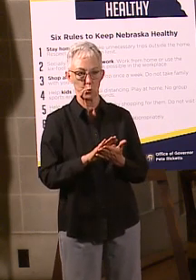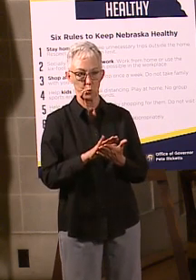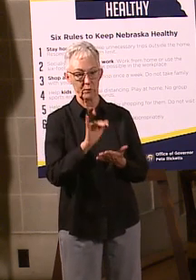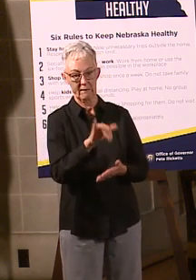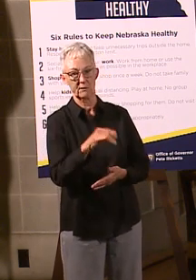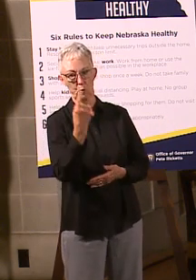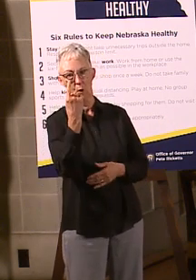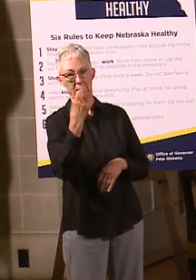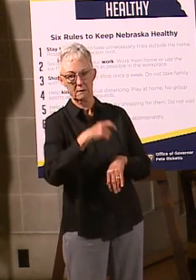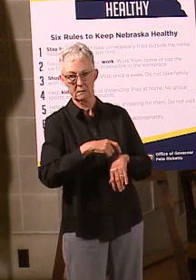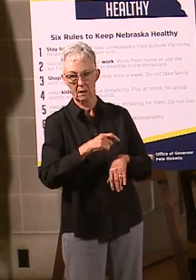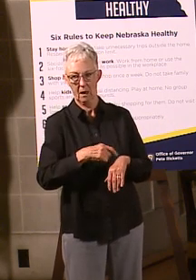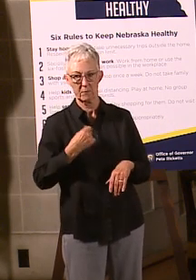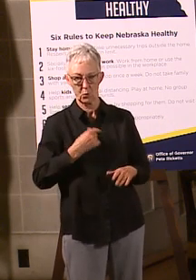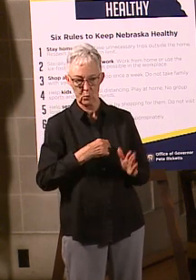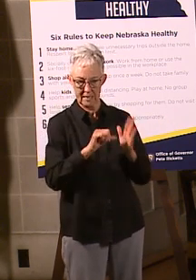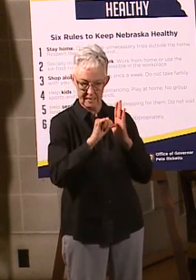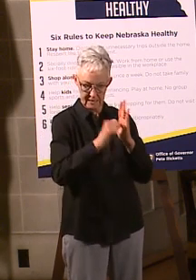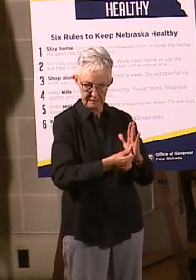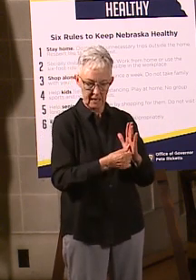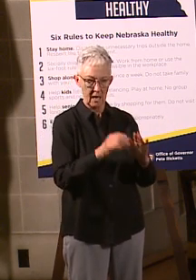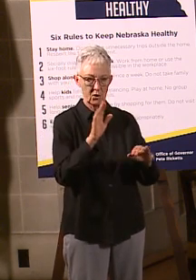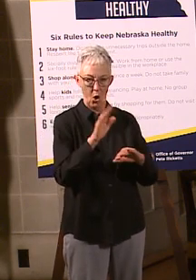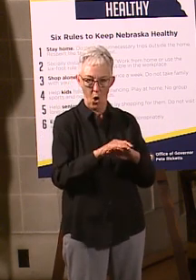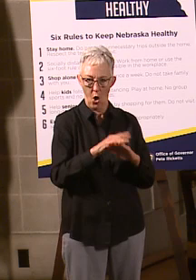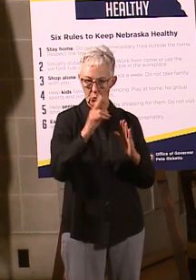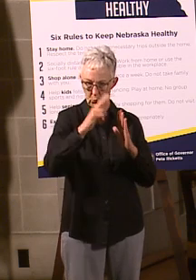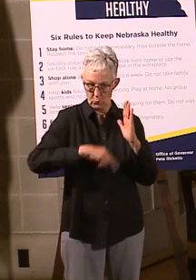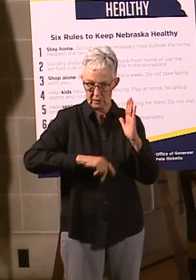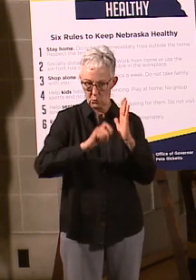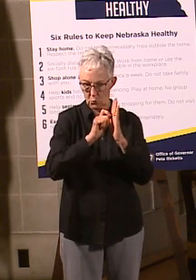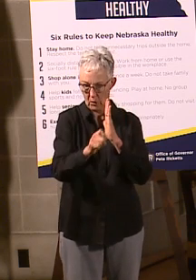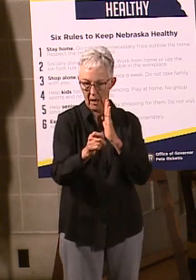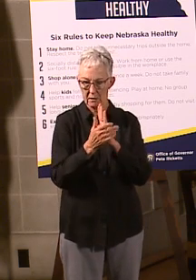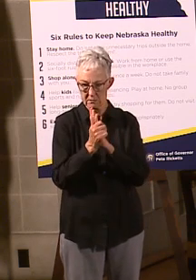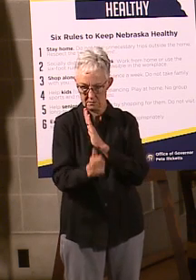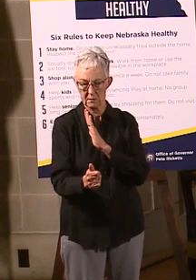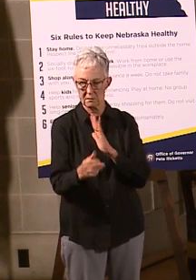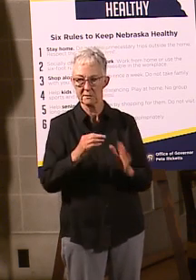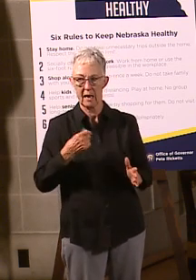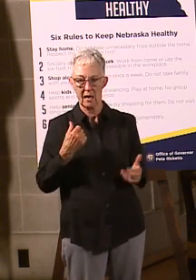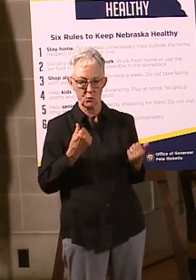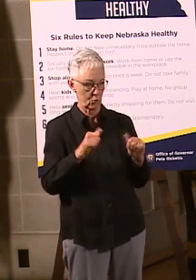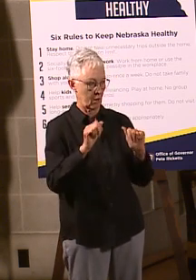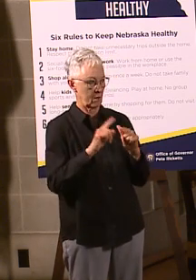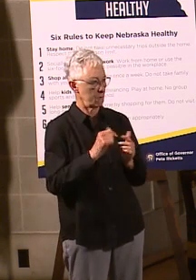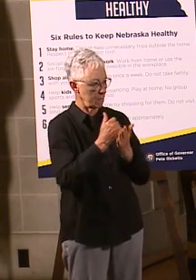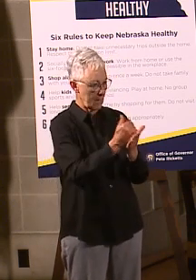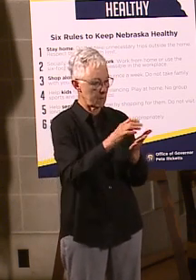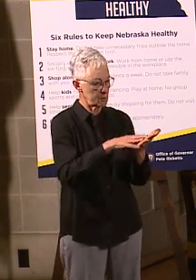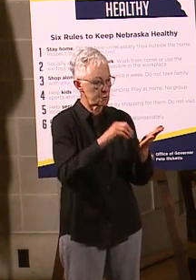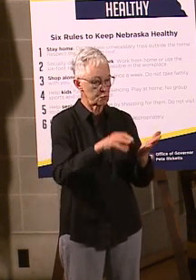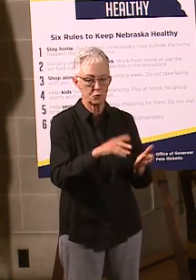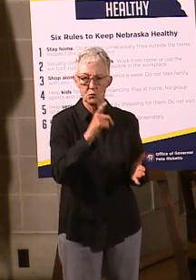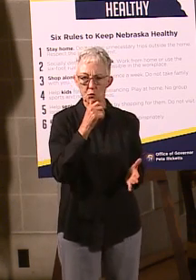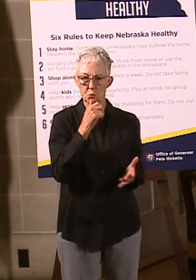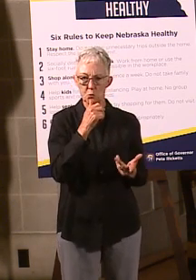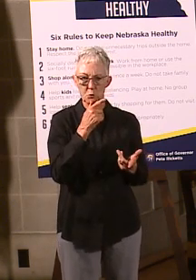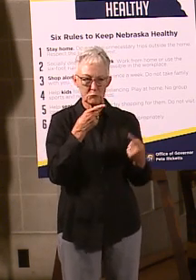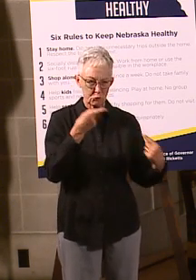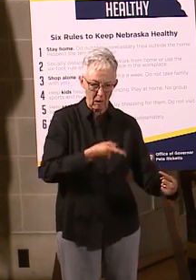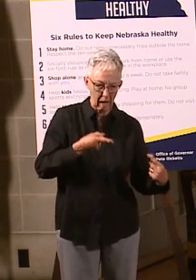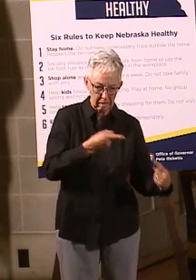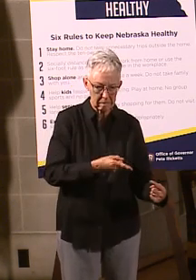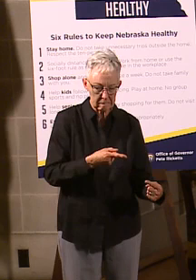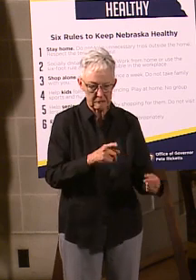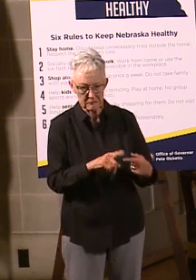put a particular emphasis on literacy and the opportunity to really help students that might be otherwise struggling with learning to read